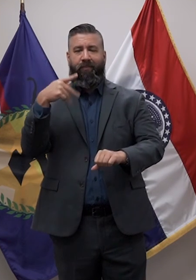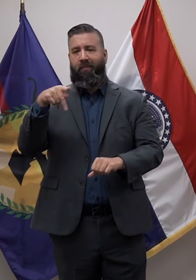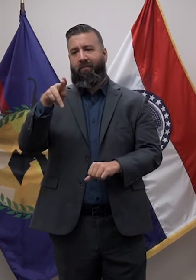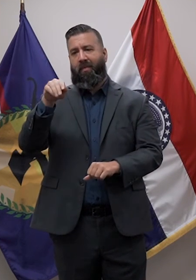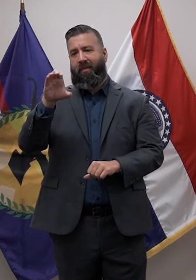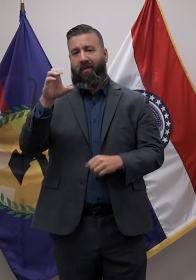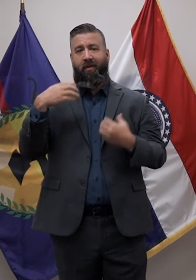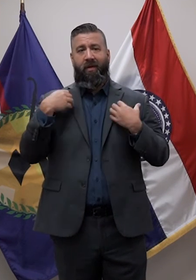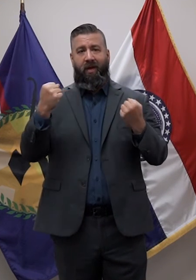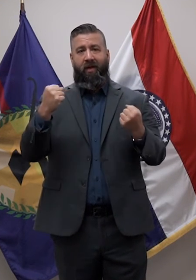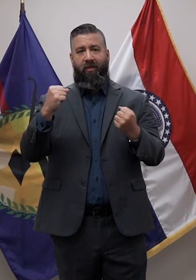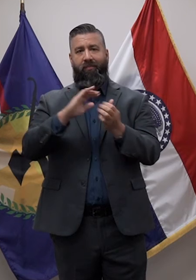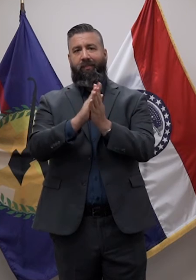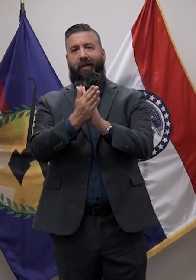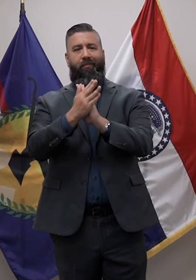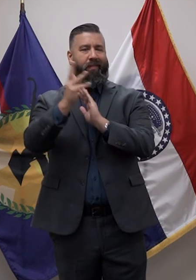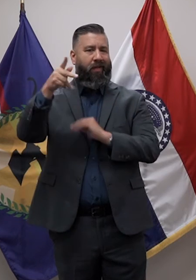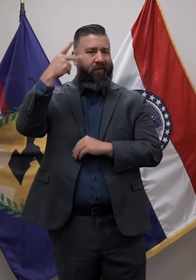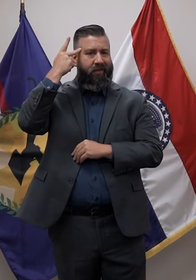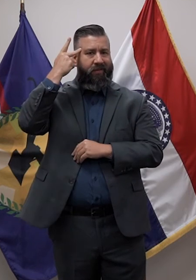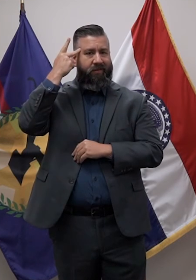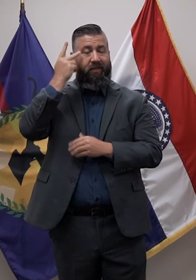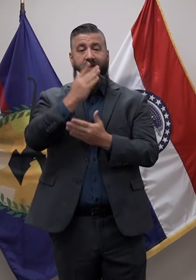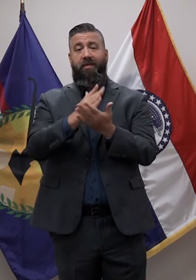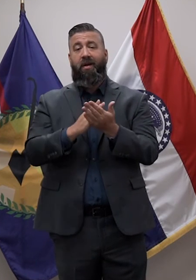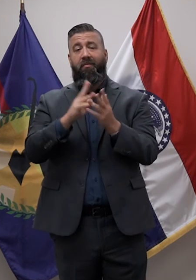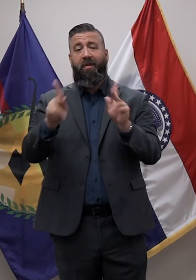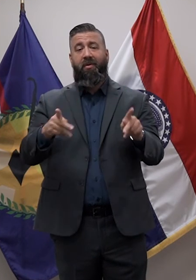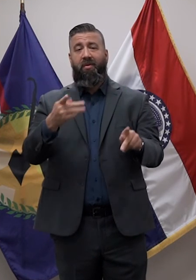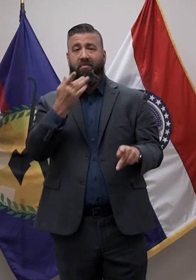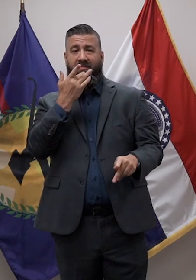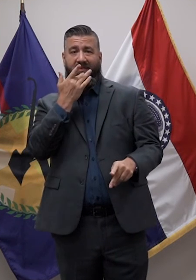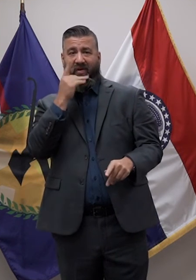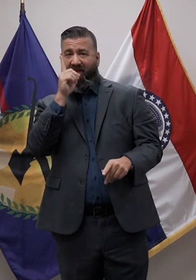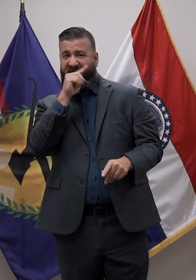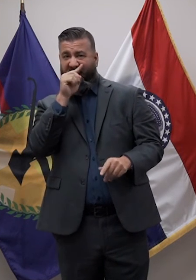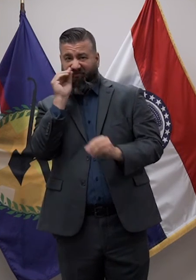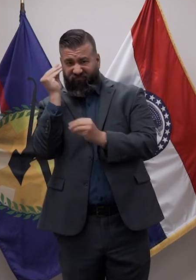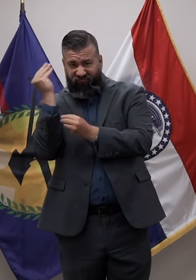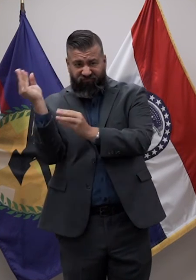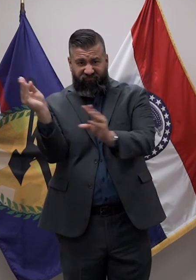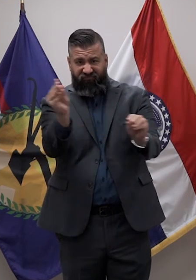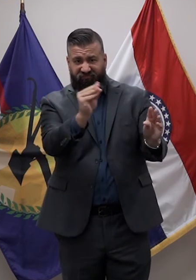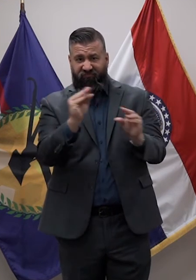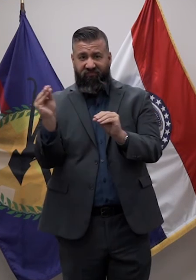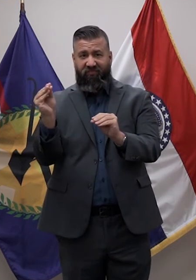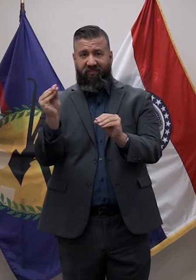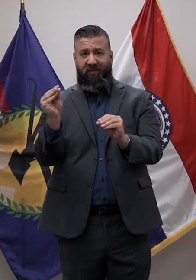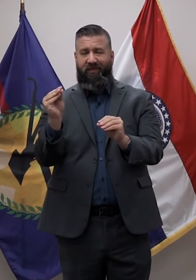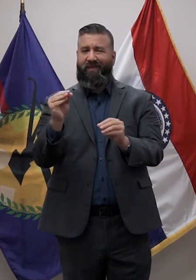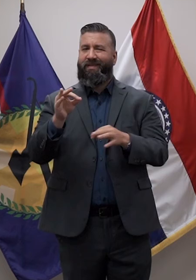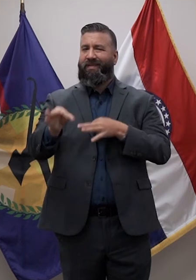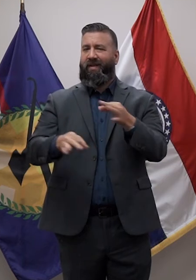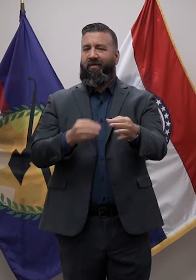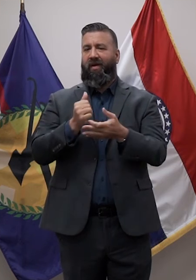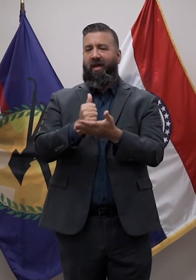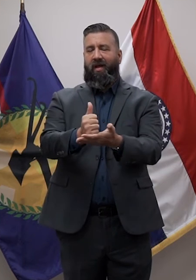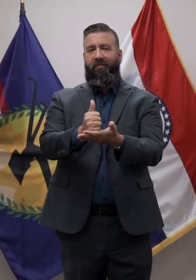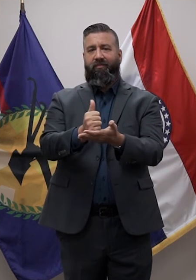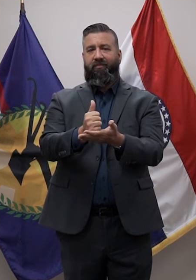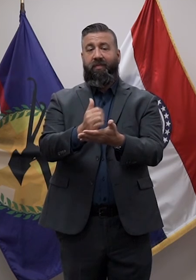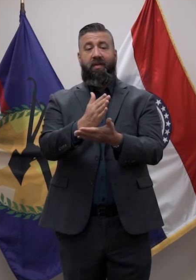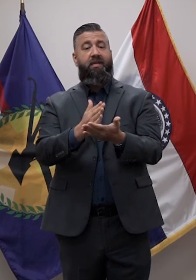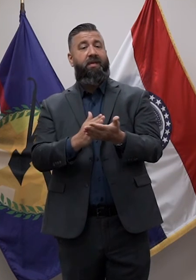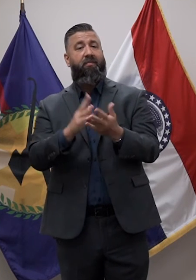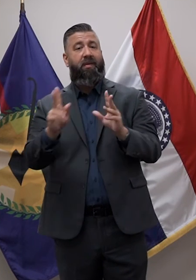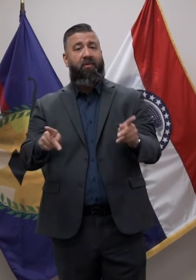politicized. Because some people would rather spread lies than help the vulnerable. Because some would rather file lawsuits instead of